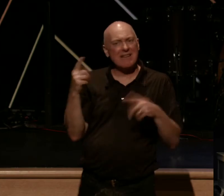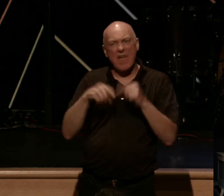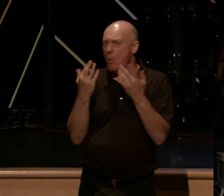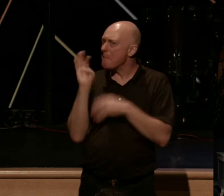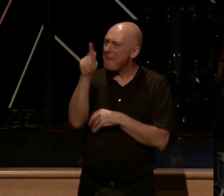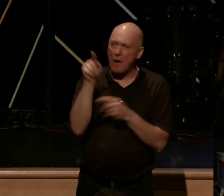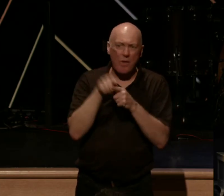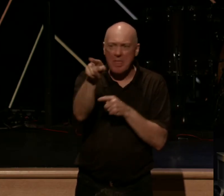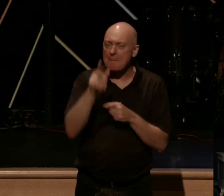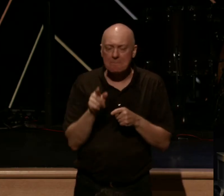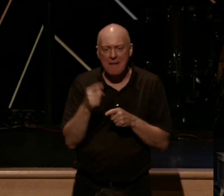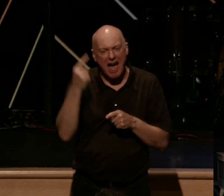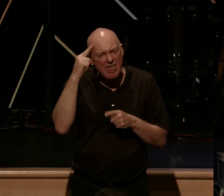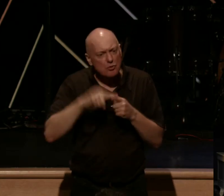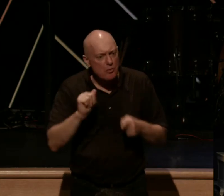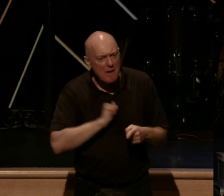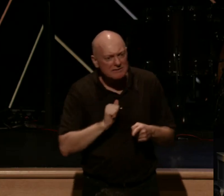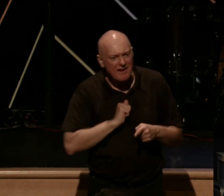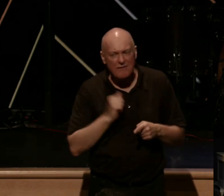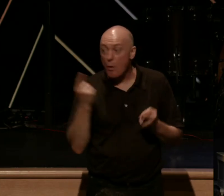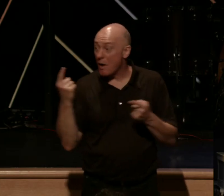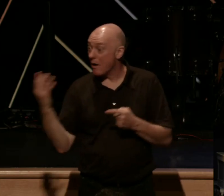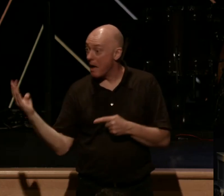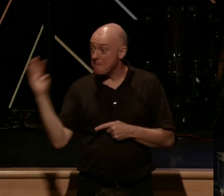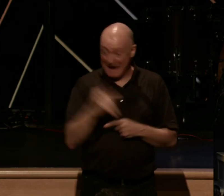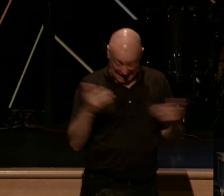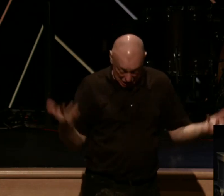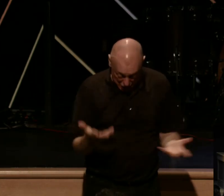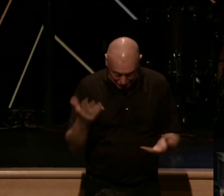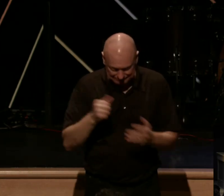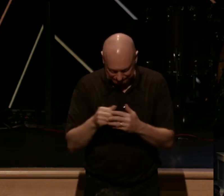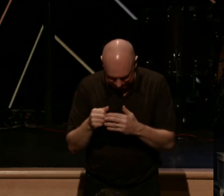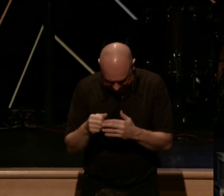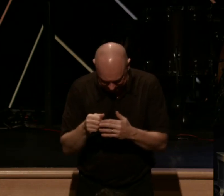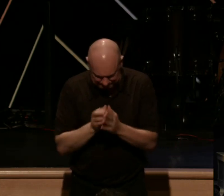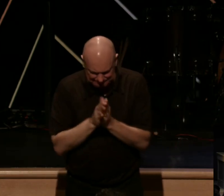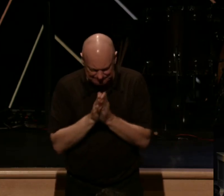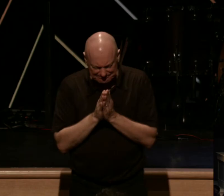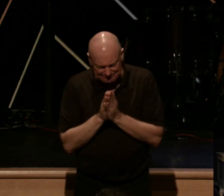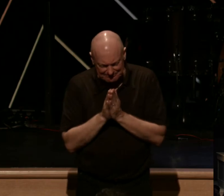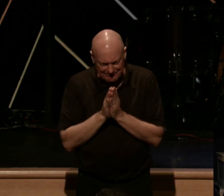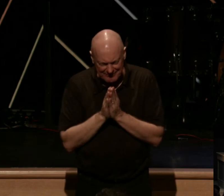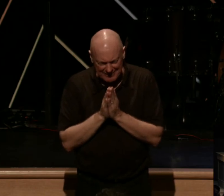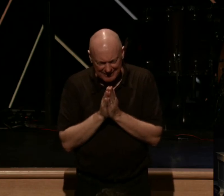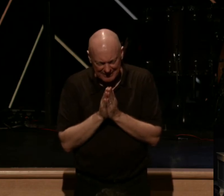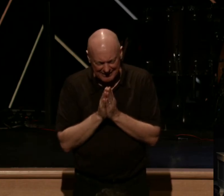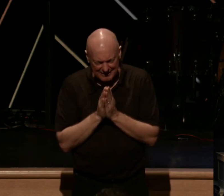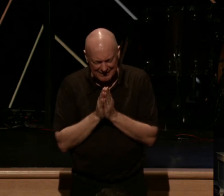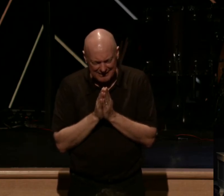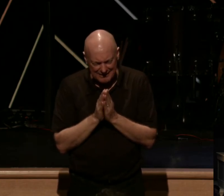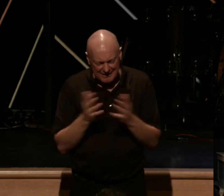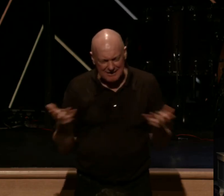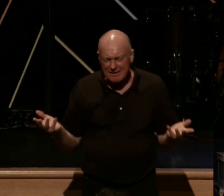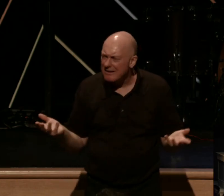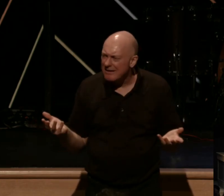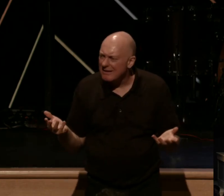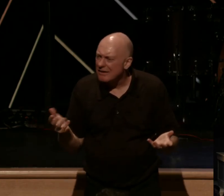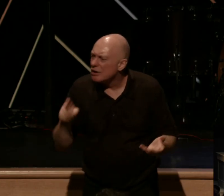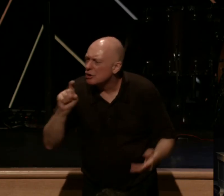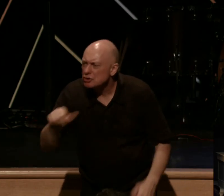And I was thinking to myself when we got back, that that ought not to be something that only happens on missions trips,